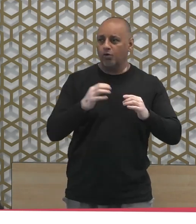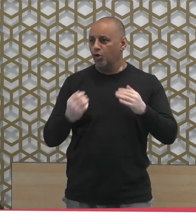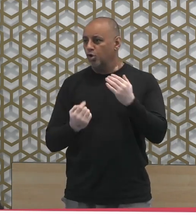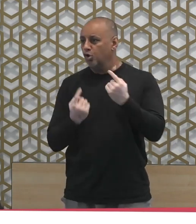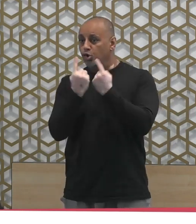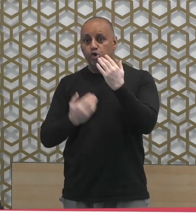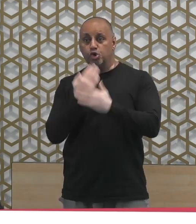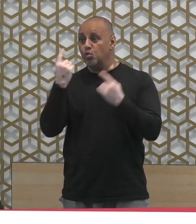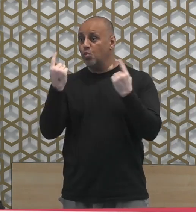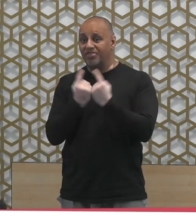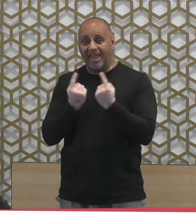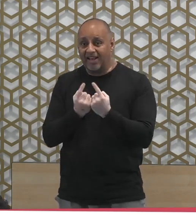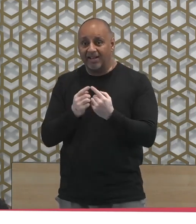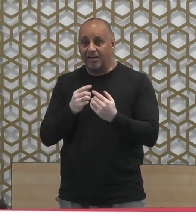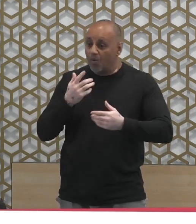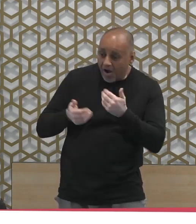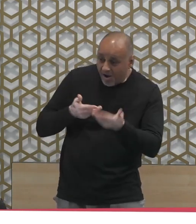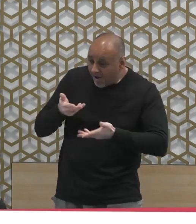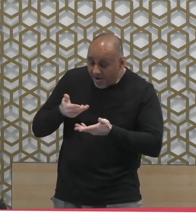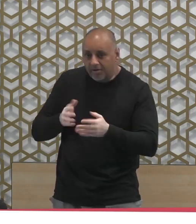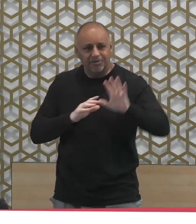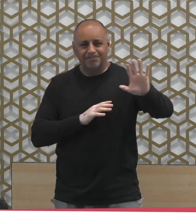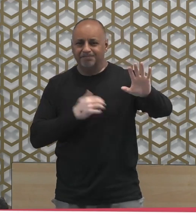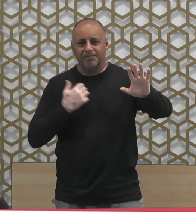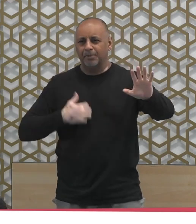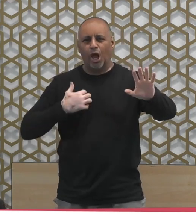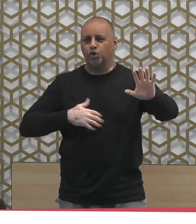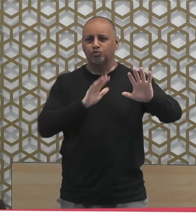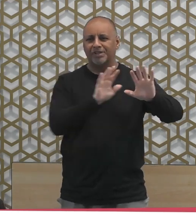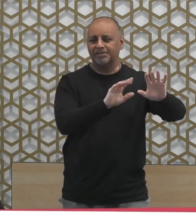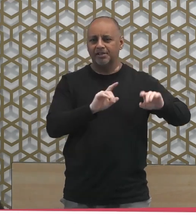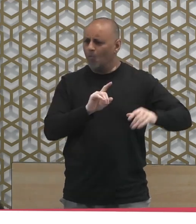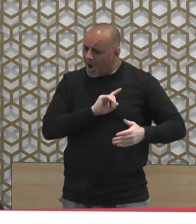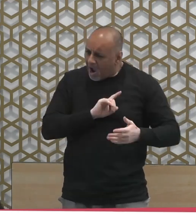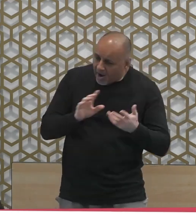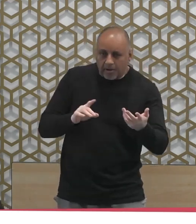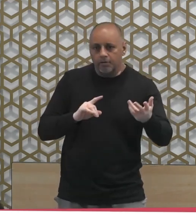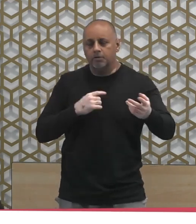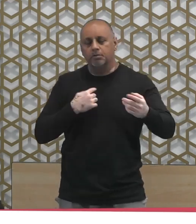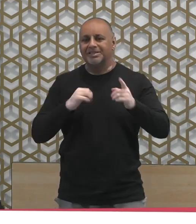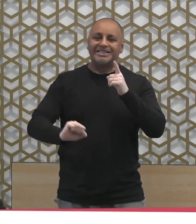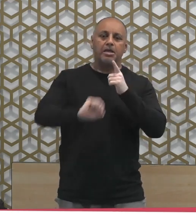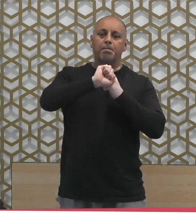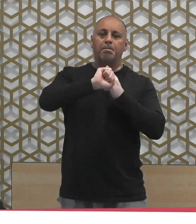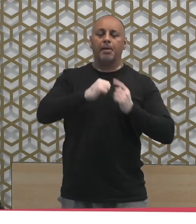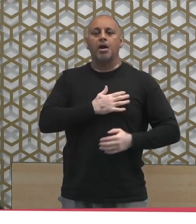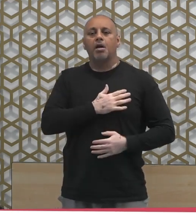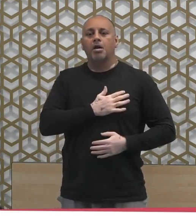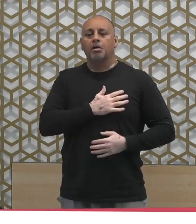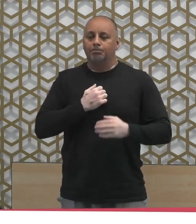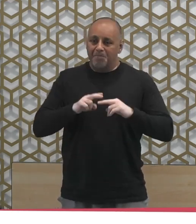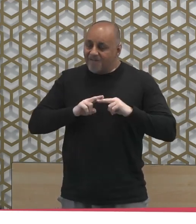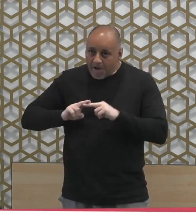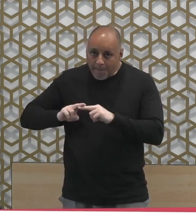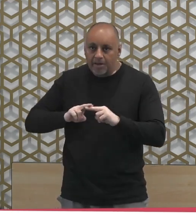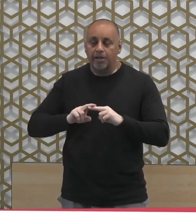I'm not interested why because I don't know how it will impact my heart how it will impact my family so